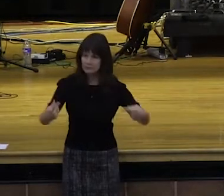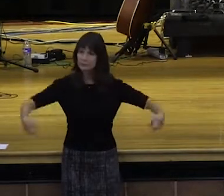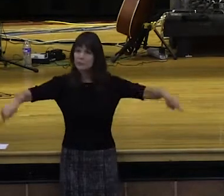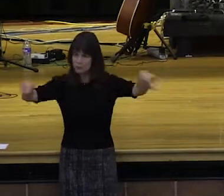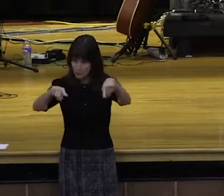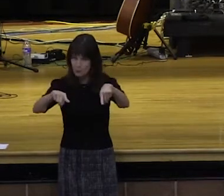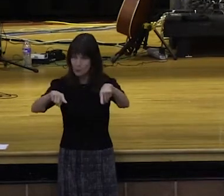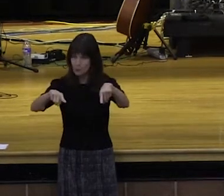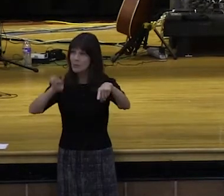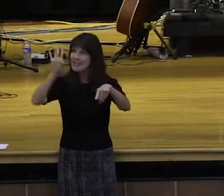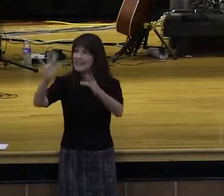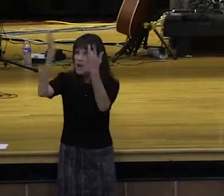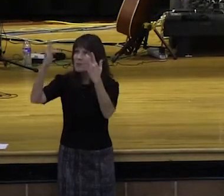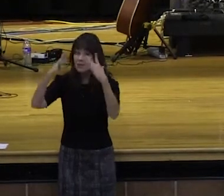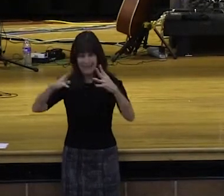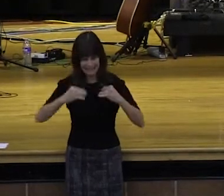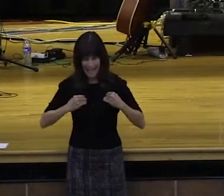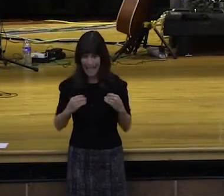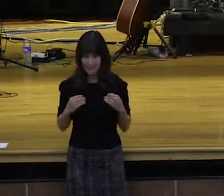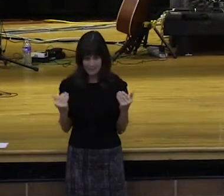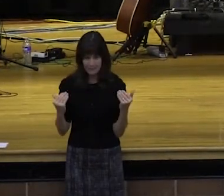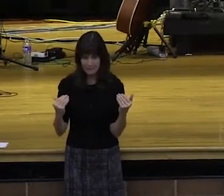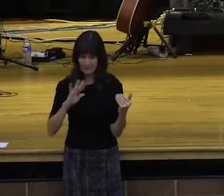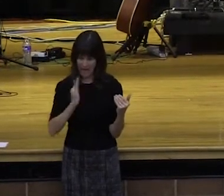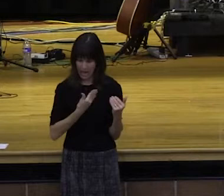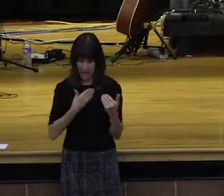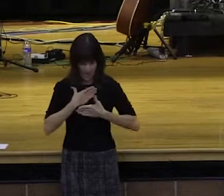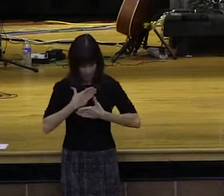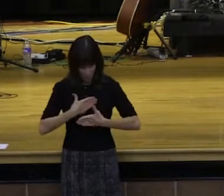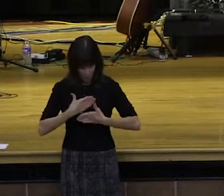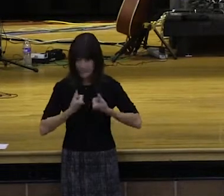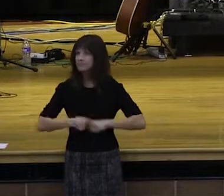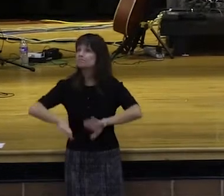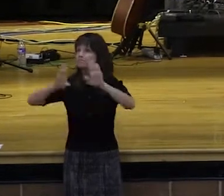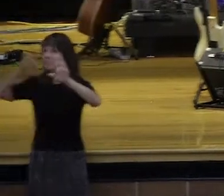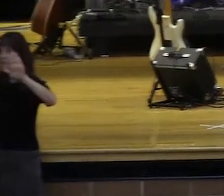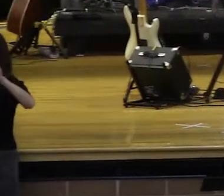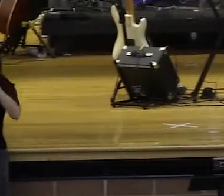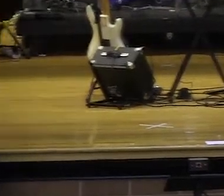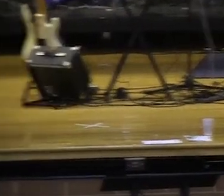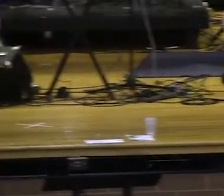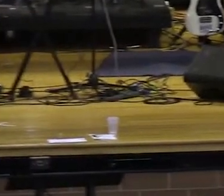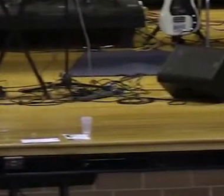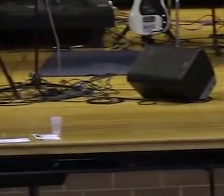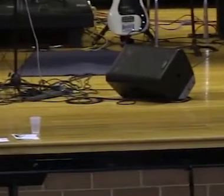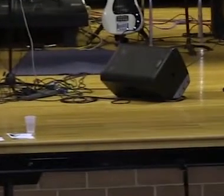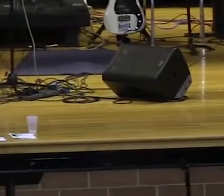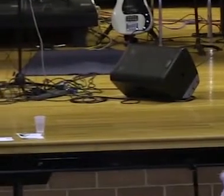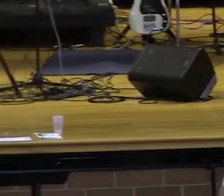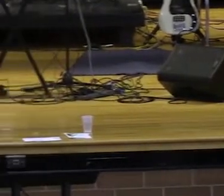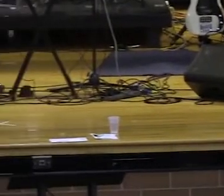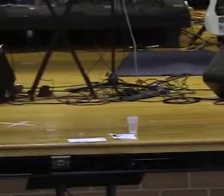God's mercy. Hallelujah. We'd be able to present our bodies as a living sacrifice. Literally, our life would be a manifestation of us being a